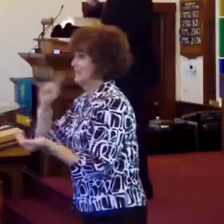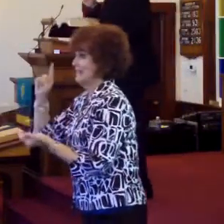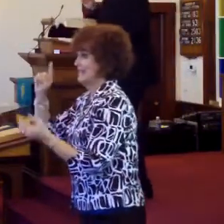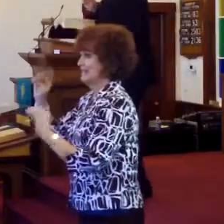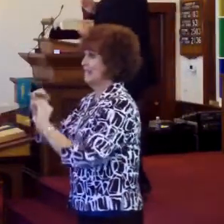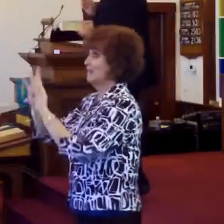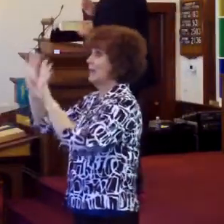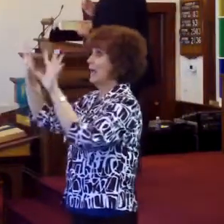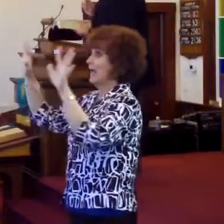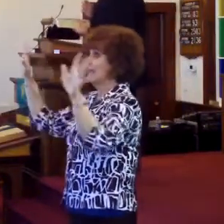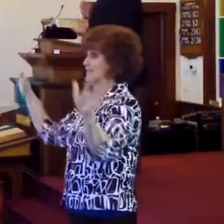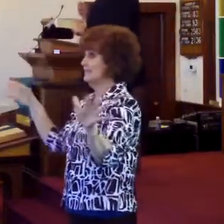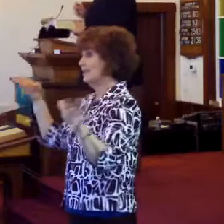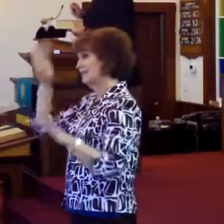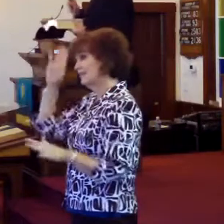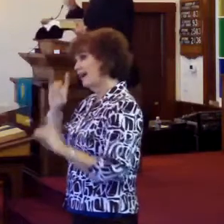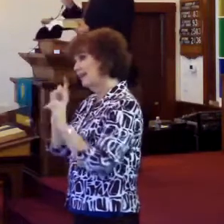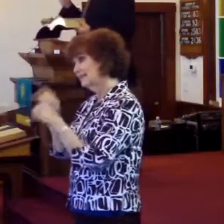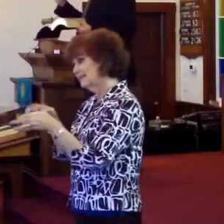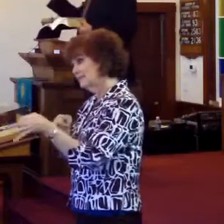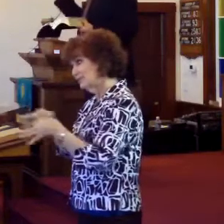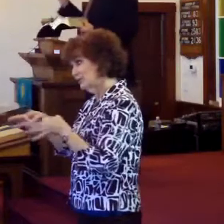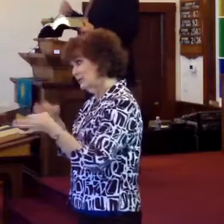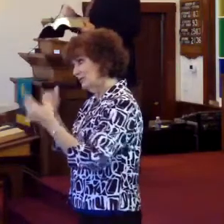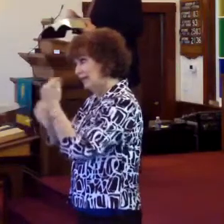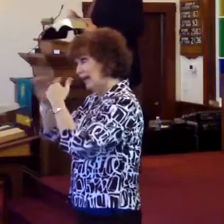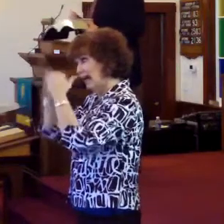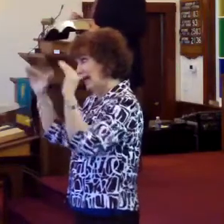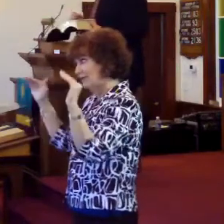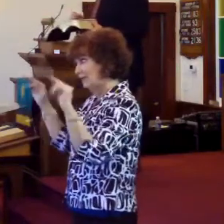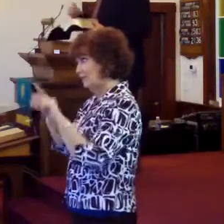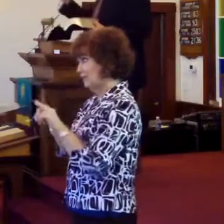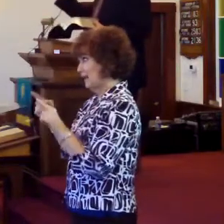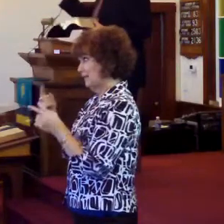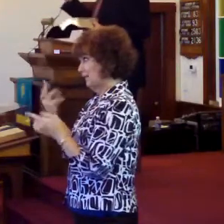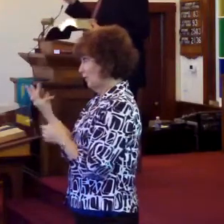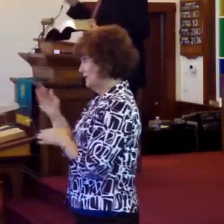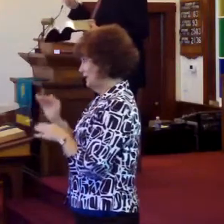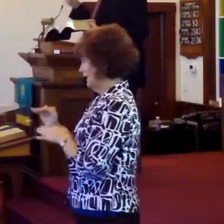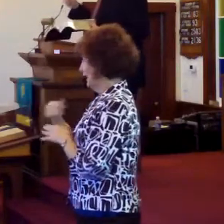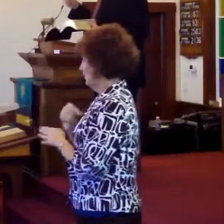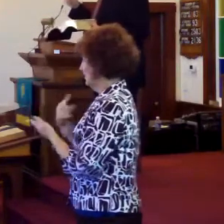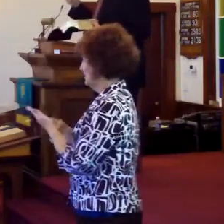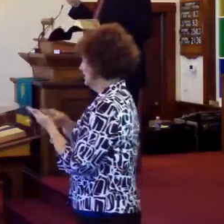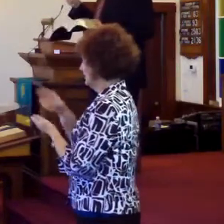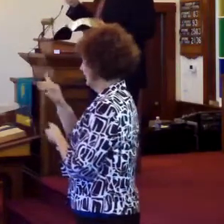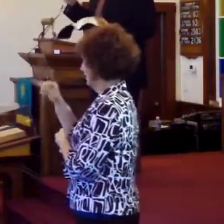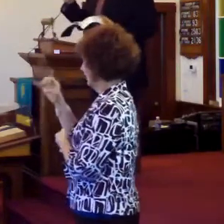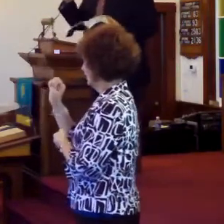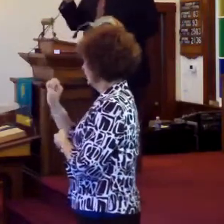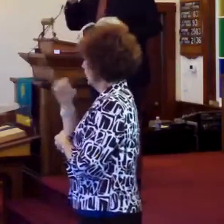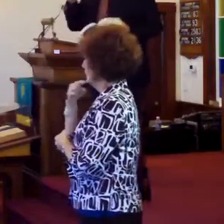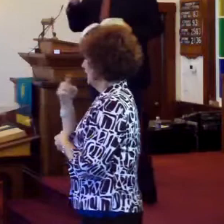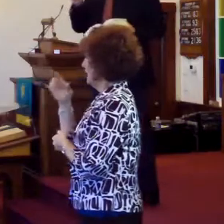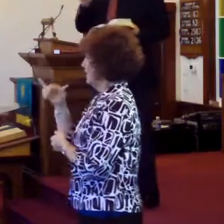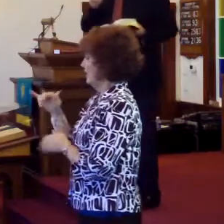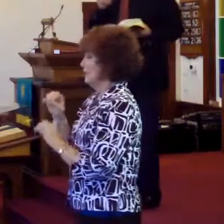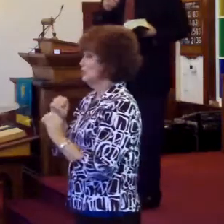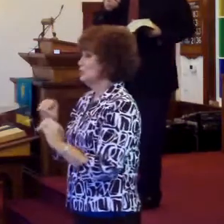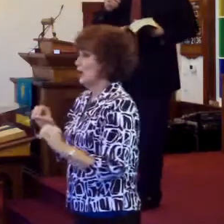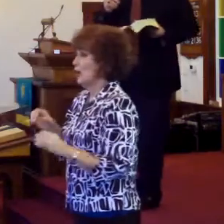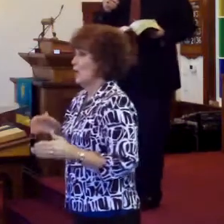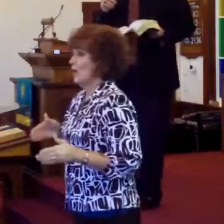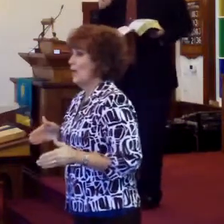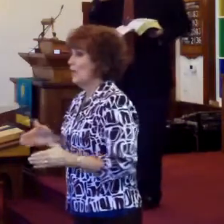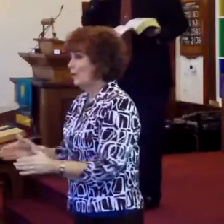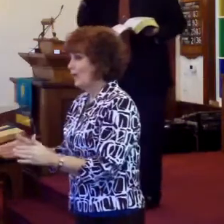God gives us a description here about heaven, but as we talk wins tonight, and I think, Joe, you were the one that brought it up, there is no way,